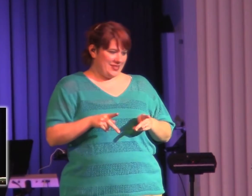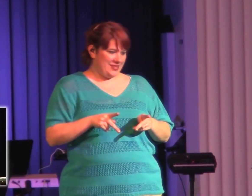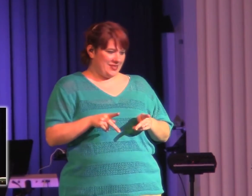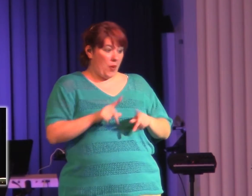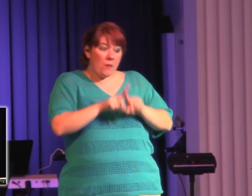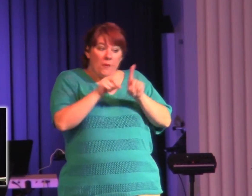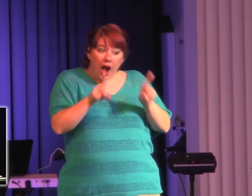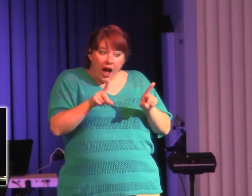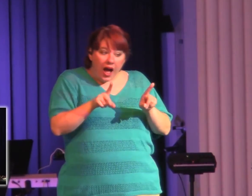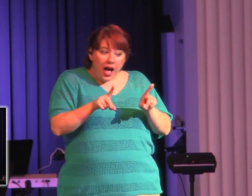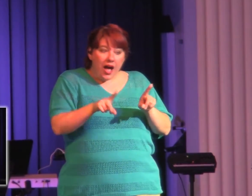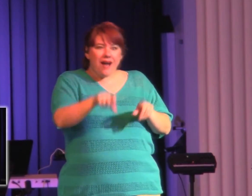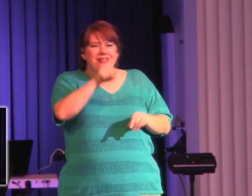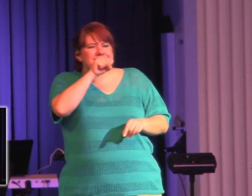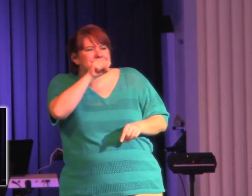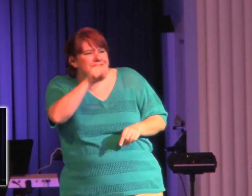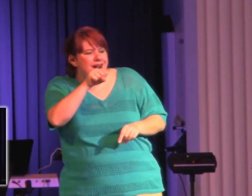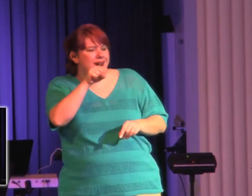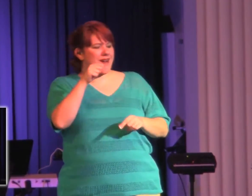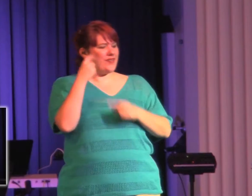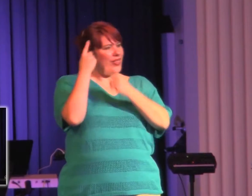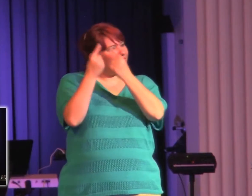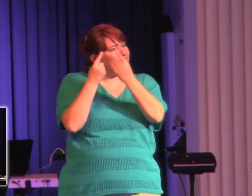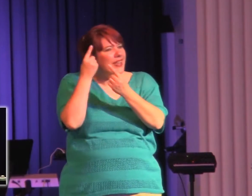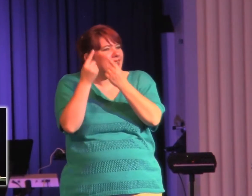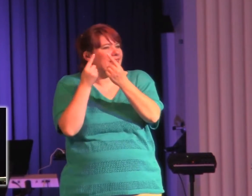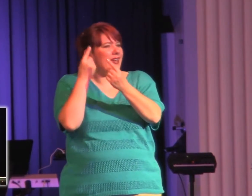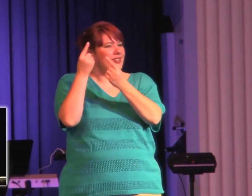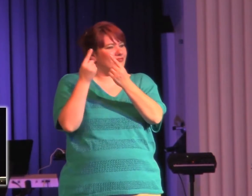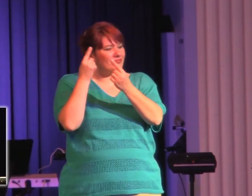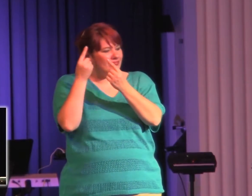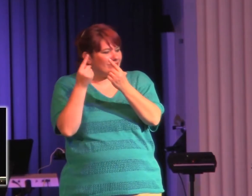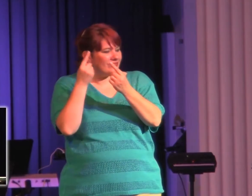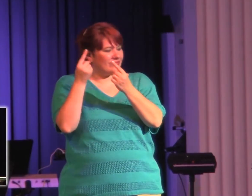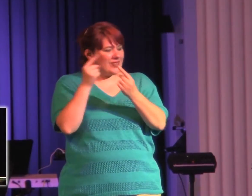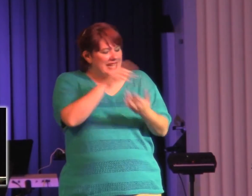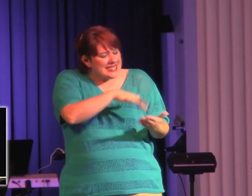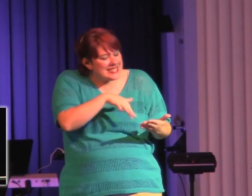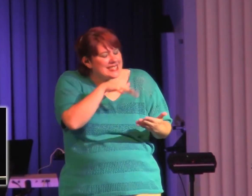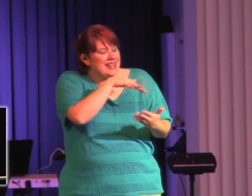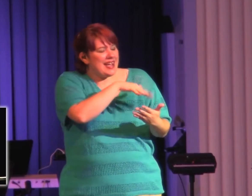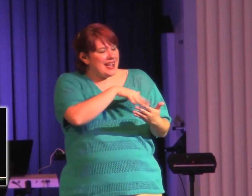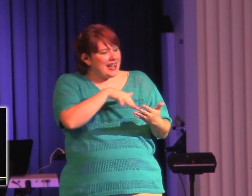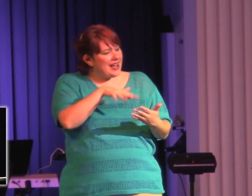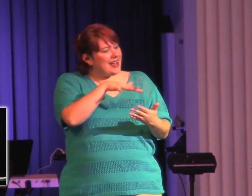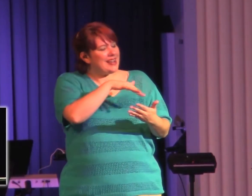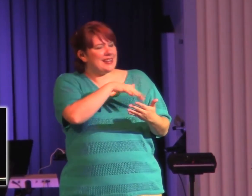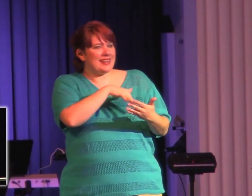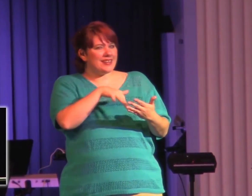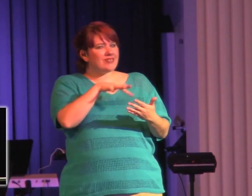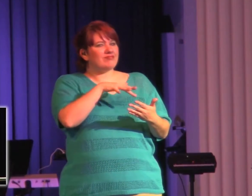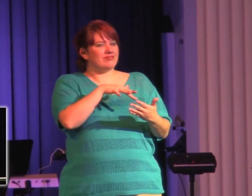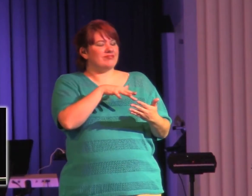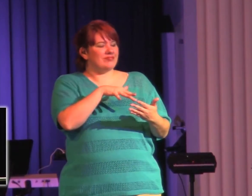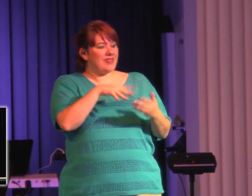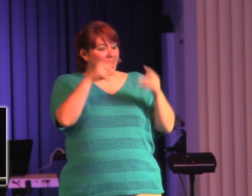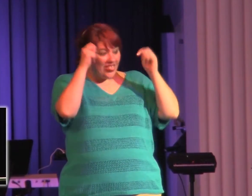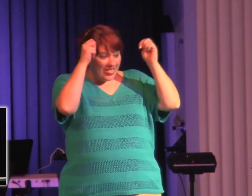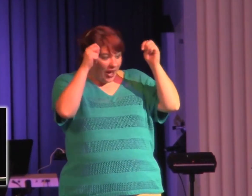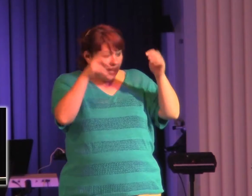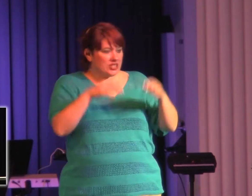But I love thinking. I love thinking about and studying theology. I love all that stuff. I really do.